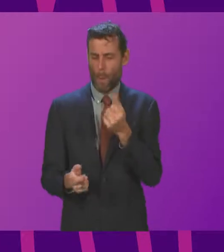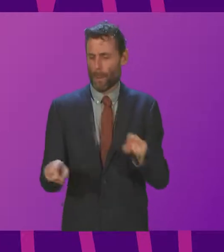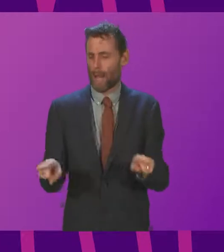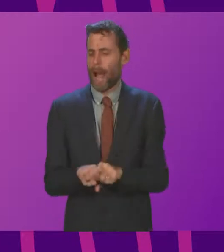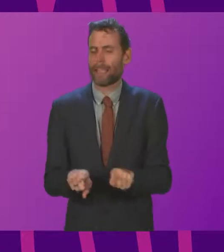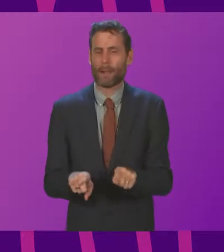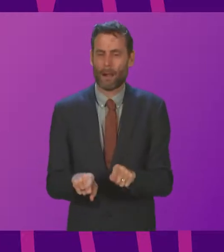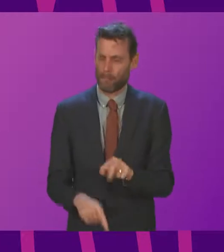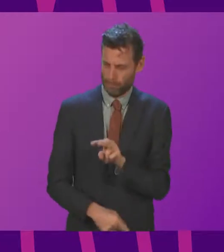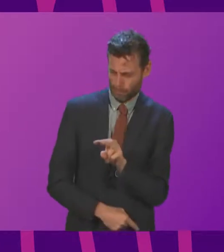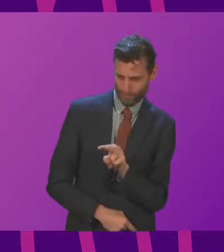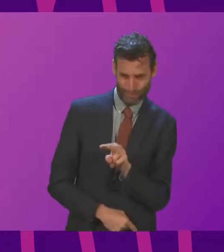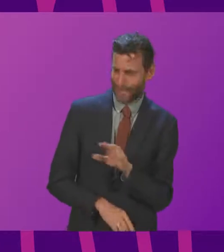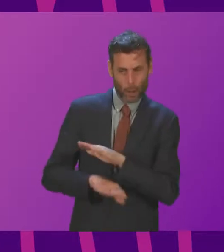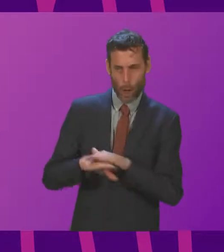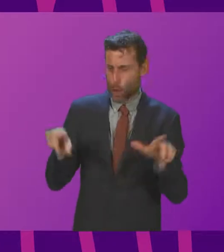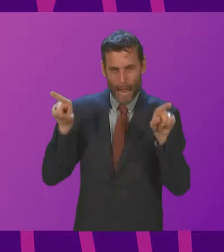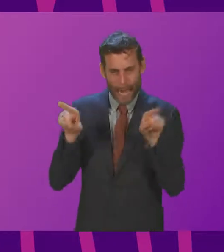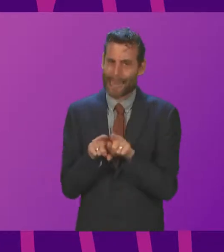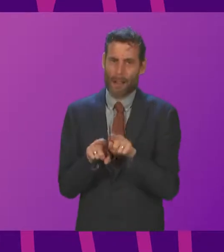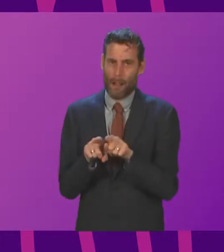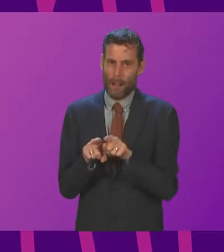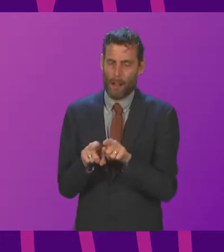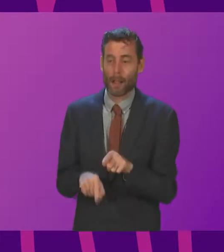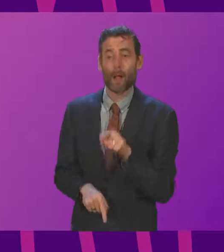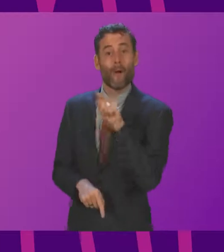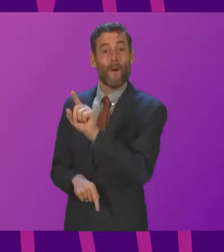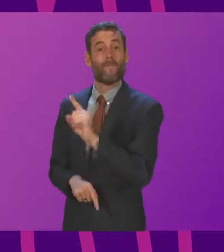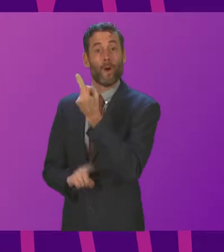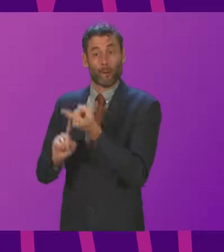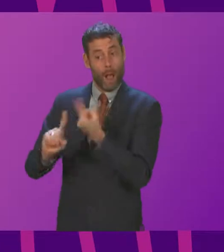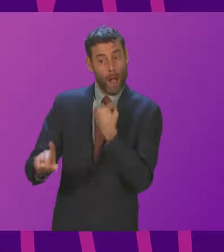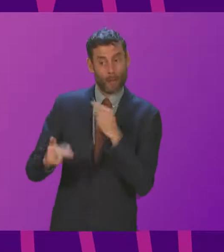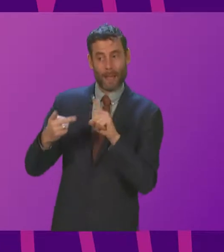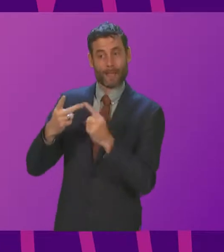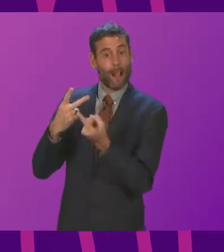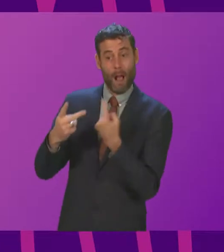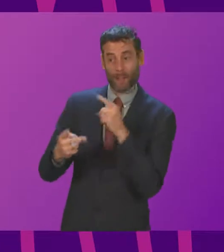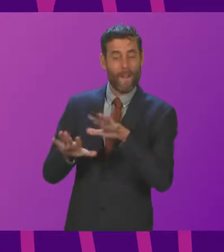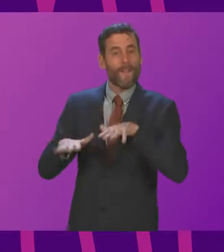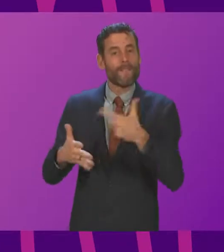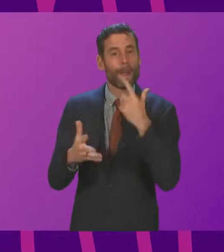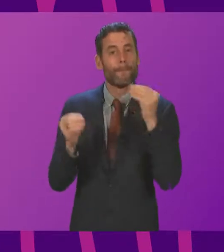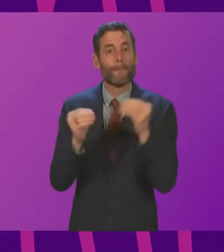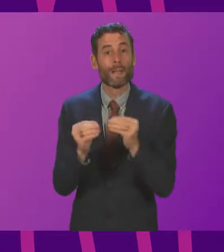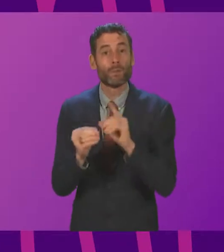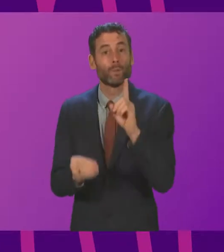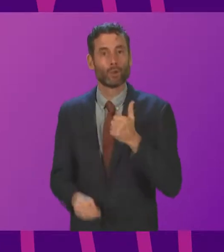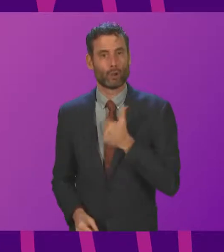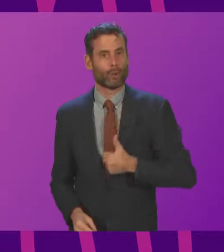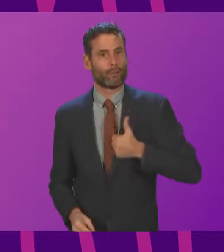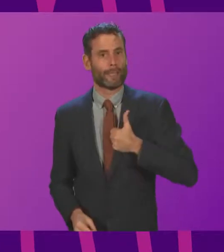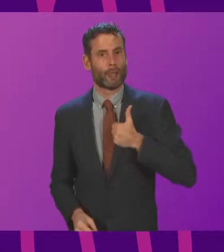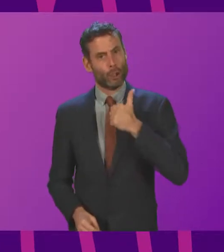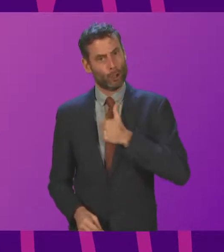what the First Minister didn't see in her first answer, or her second answer, was sorry. Sorry